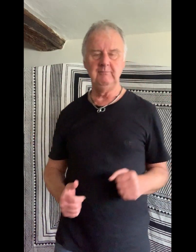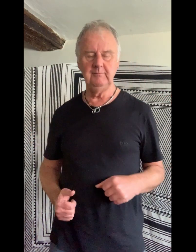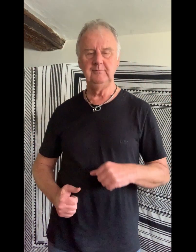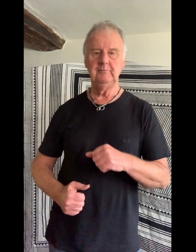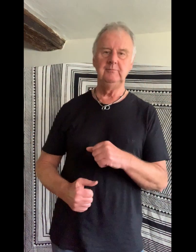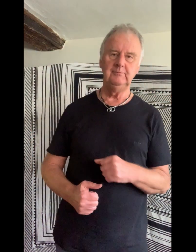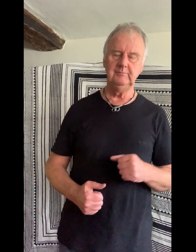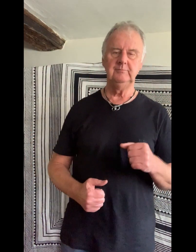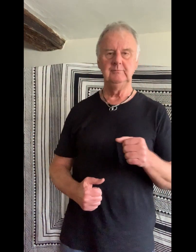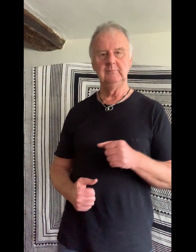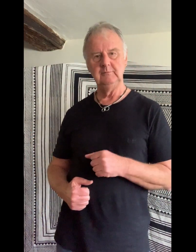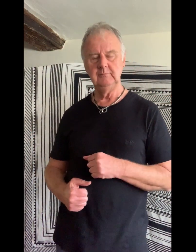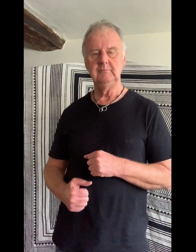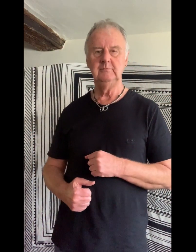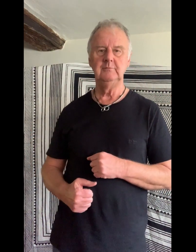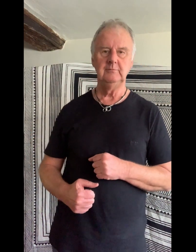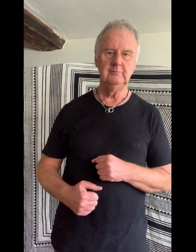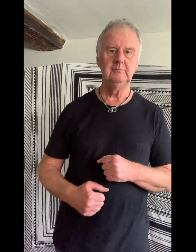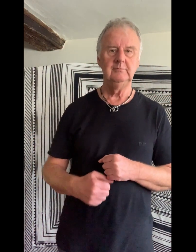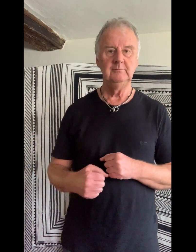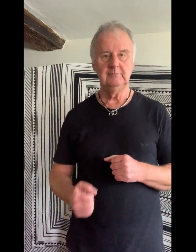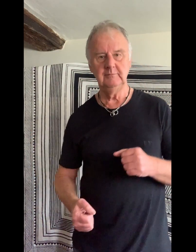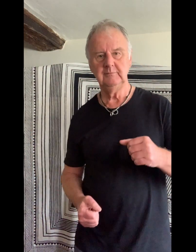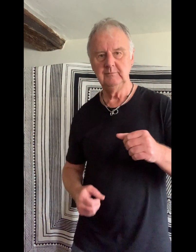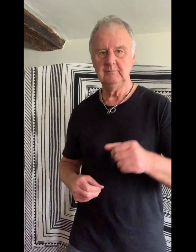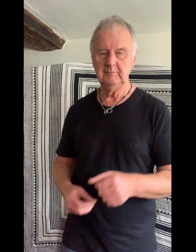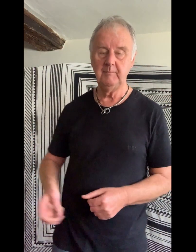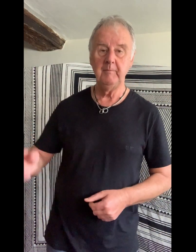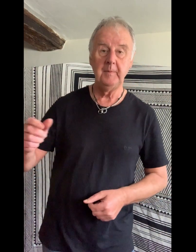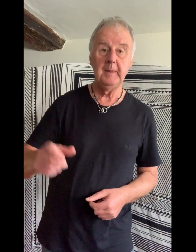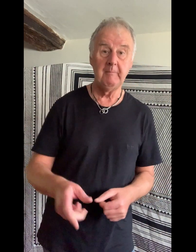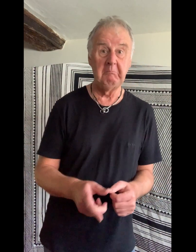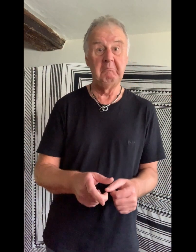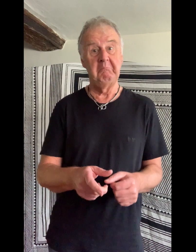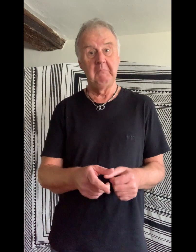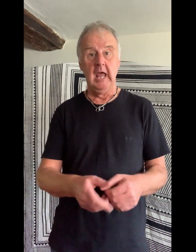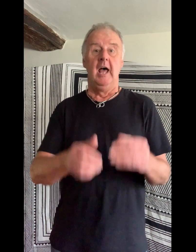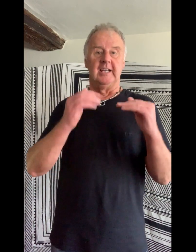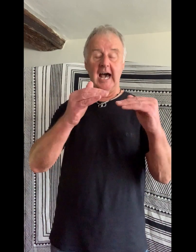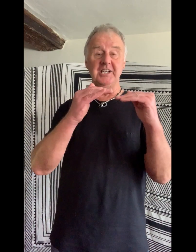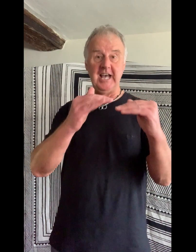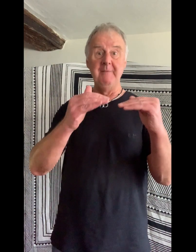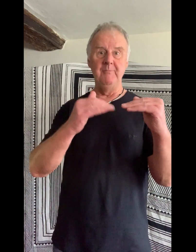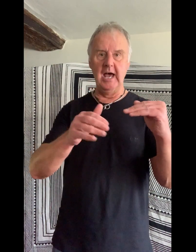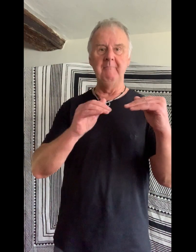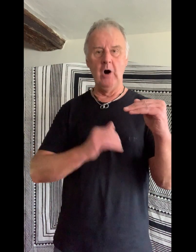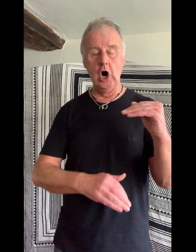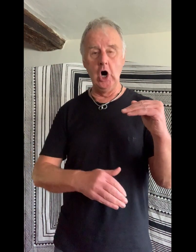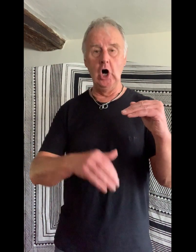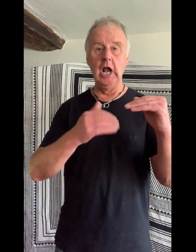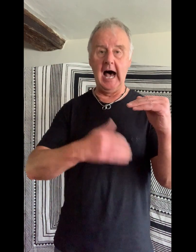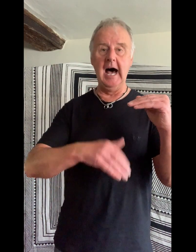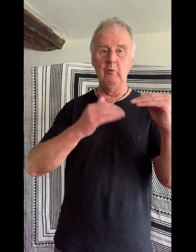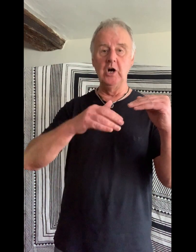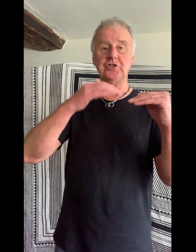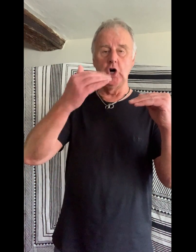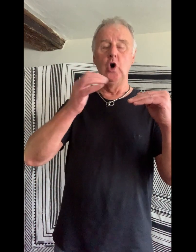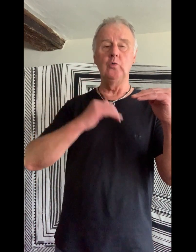Barrett was smashed like a bowl of eggs. And the mean chug carried off both my legs. God damn them all, I was told.